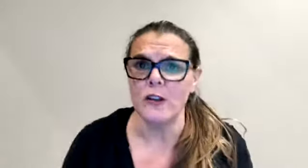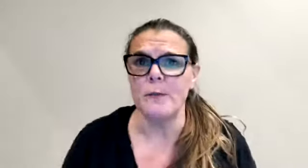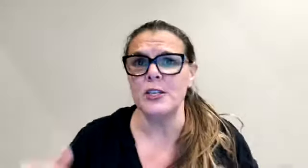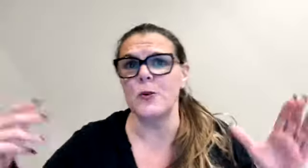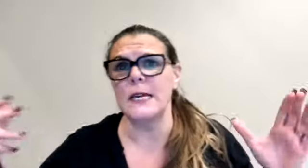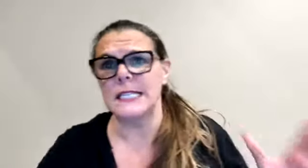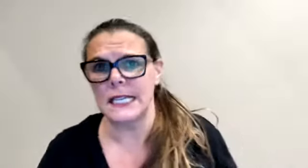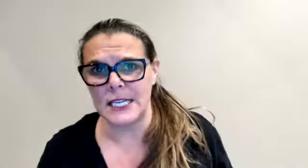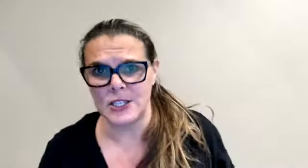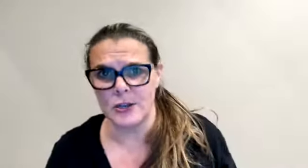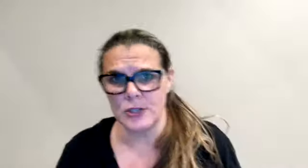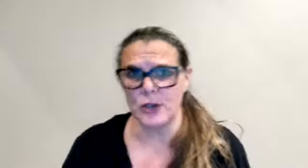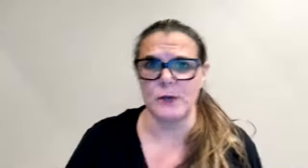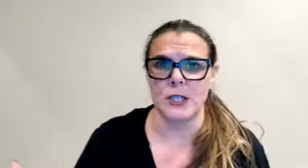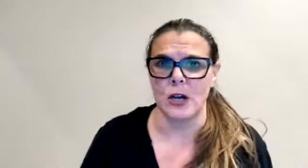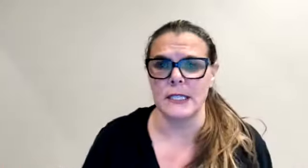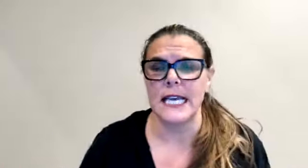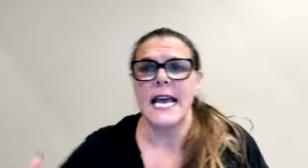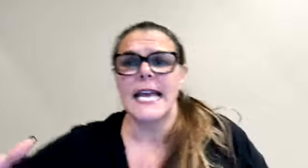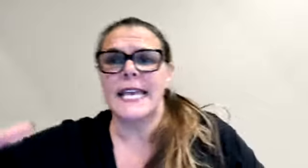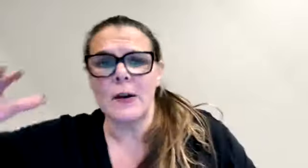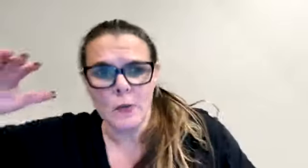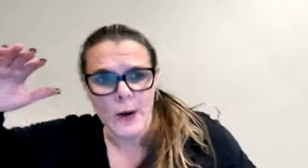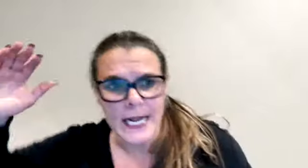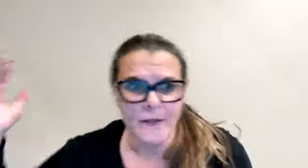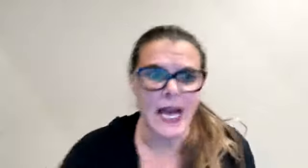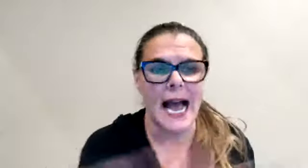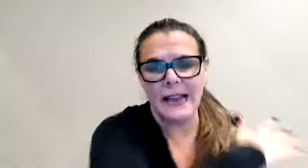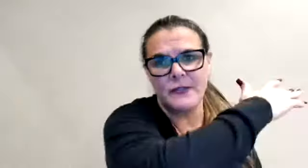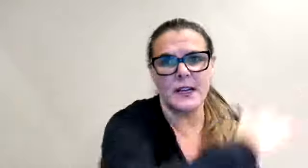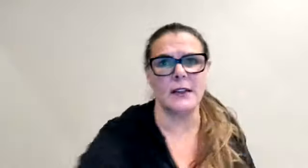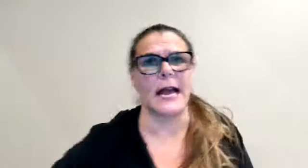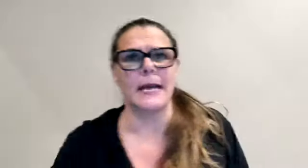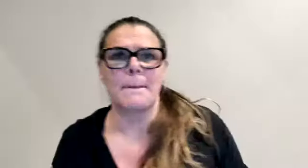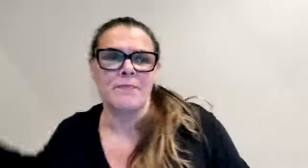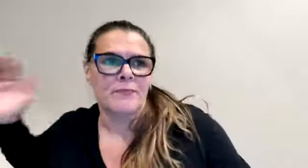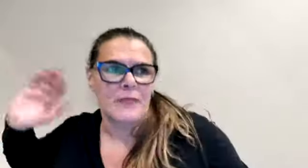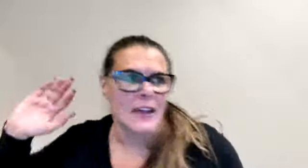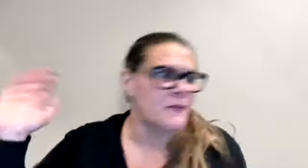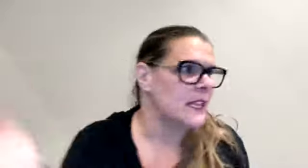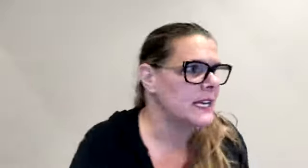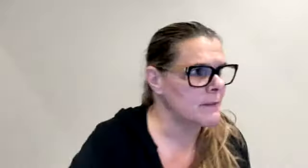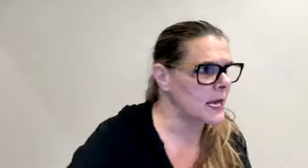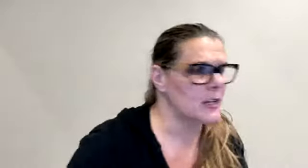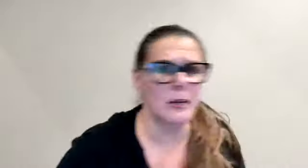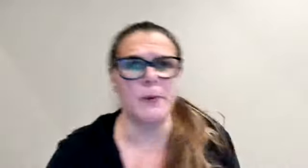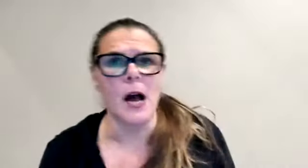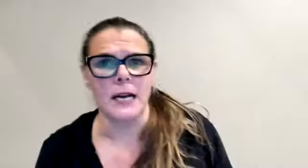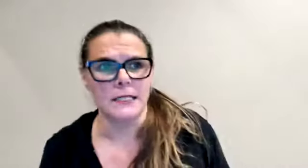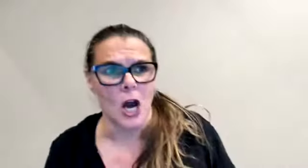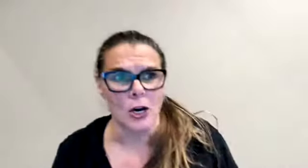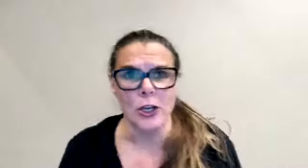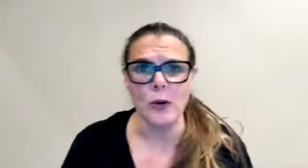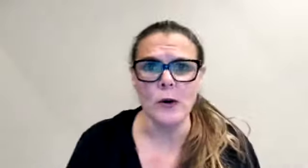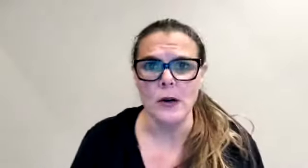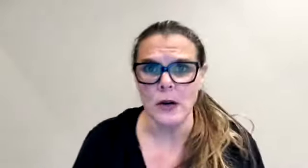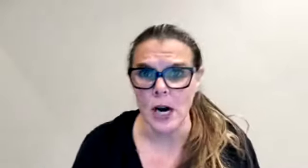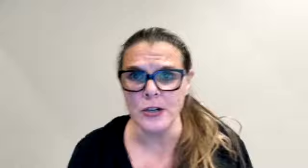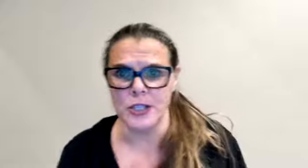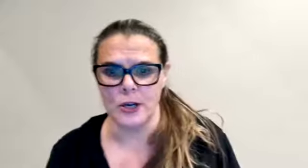you've been doing to lead to those good results. Get rid of the, I feel like, I feel like I'm not a good boss. Are you or aren't you?